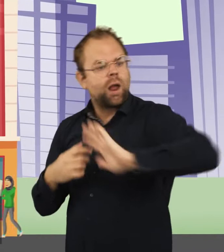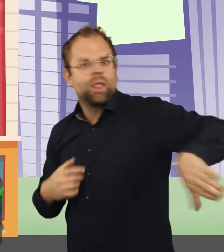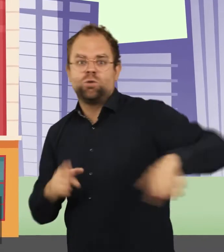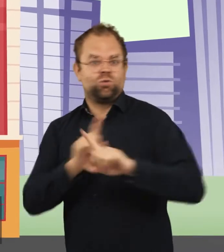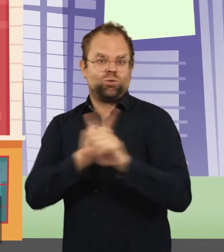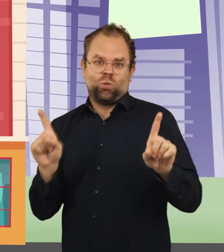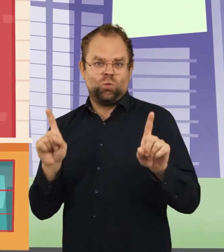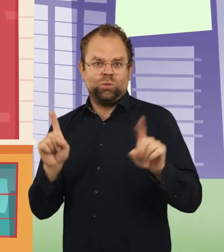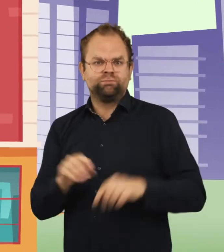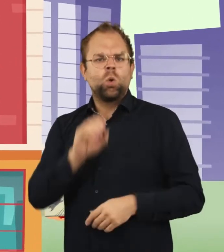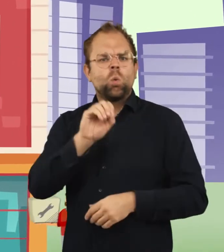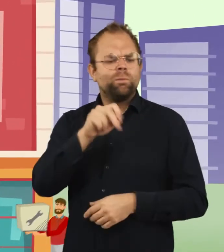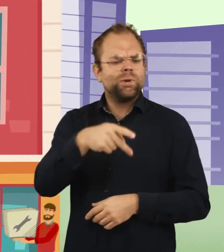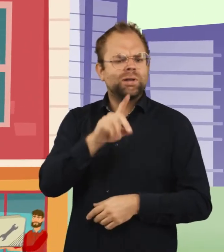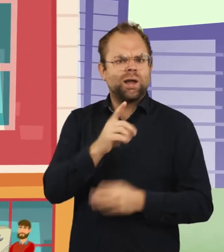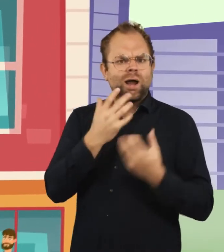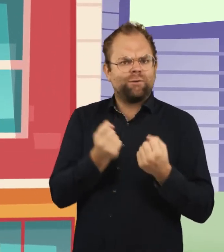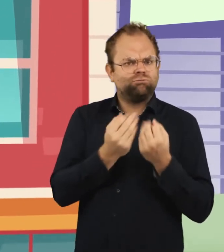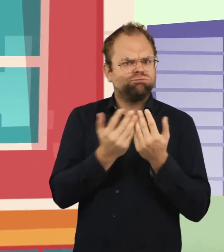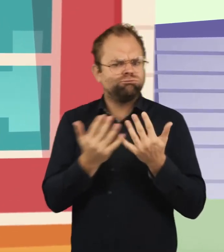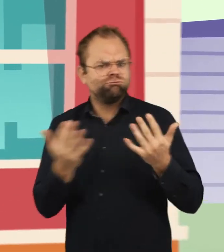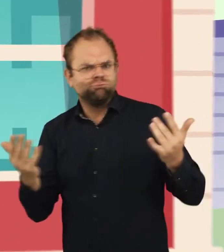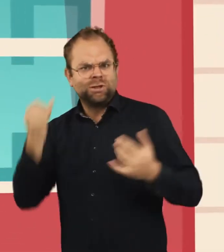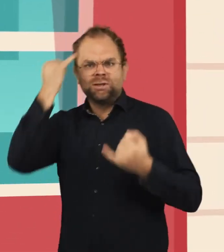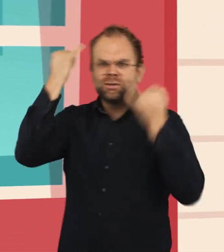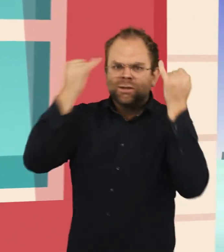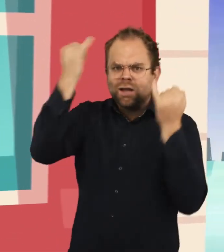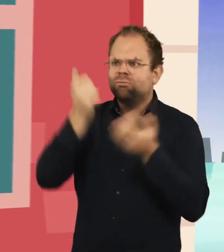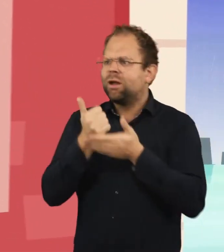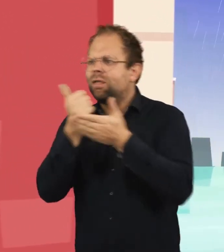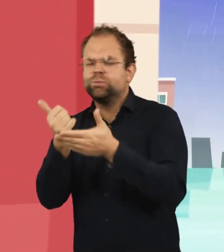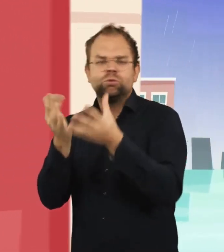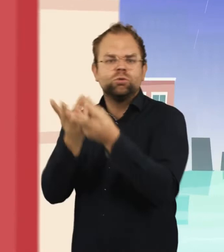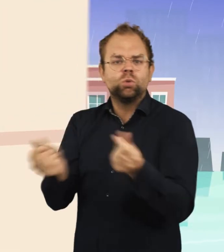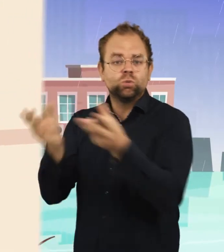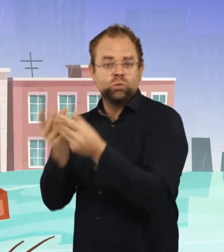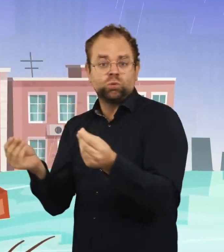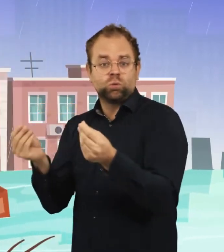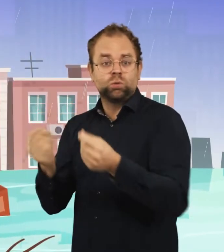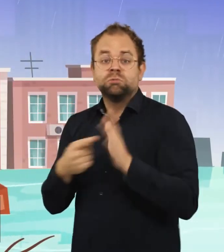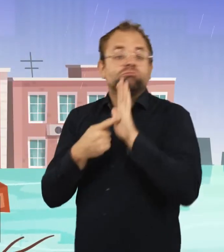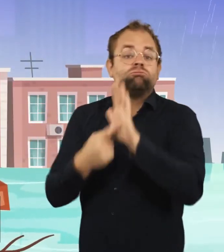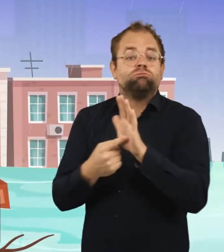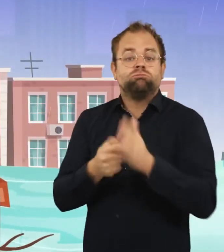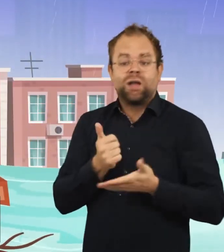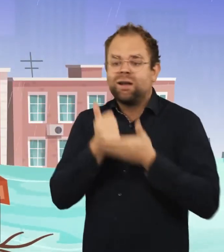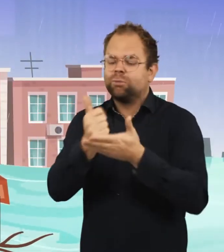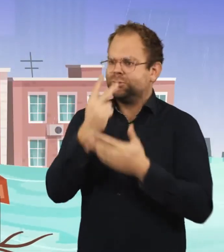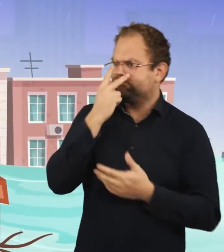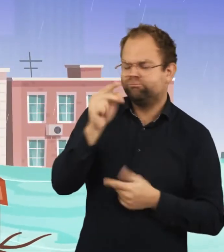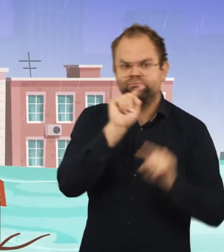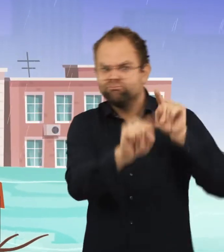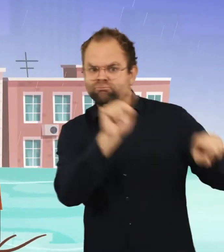crisis. OPDs offer a multitude of solutions at all points of a crisis. They support the